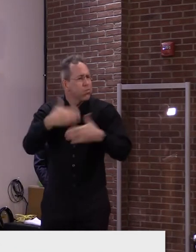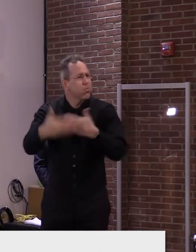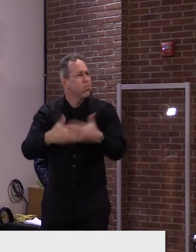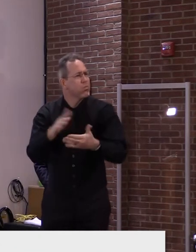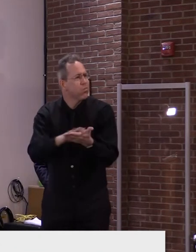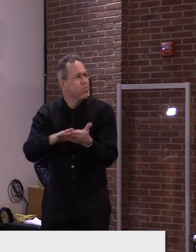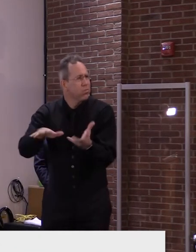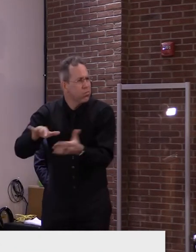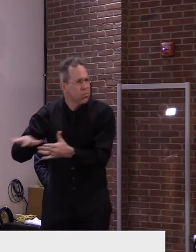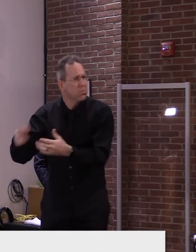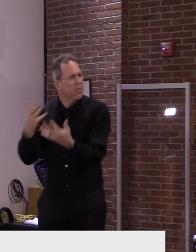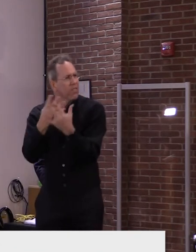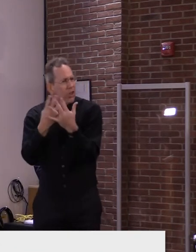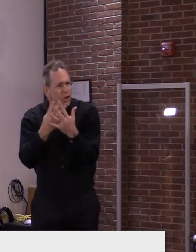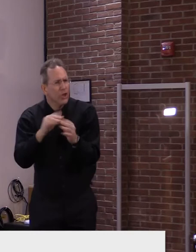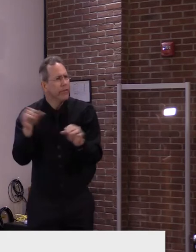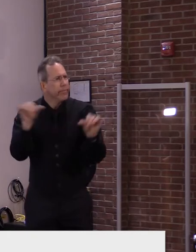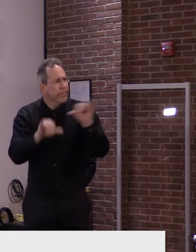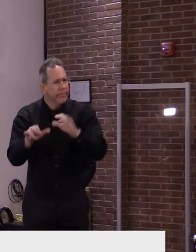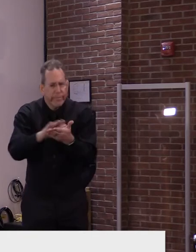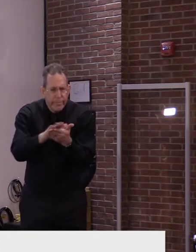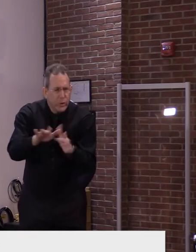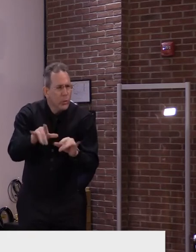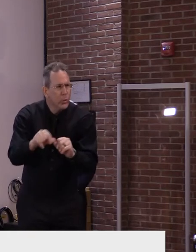will, uh, no matter what the virus.